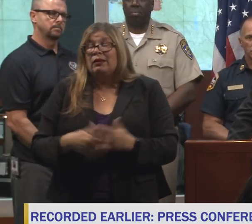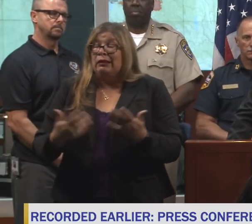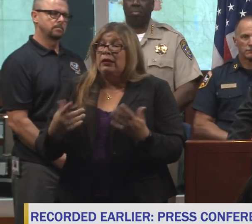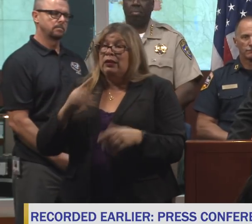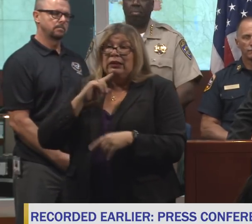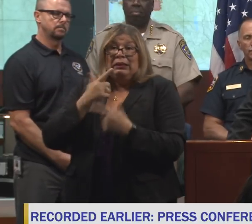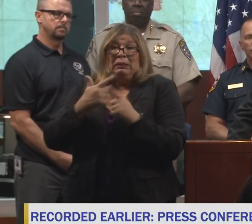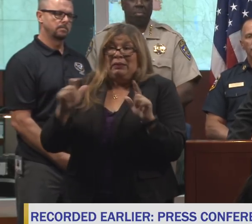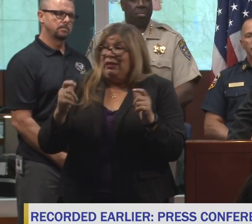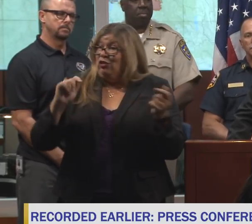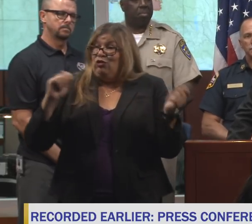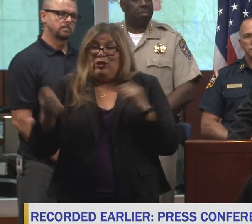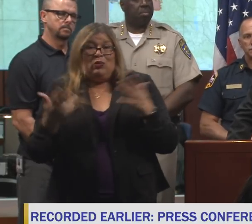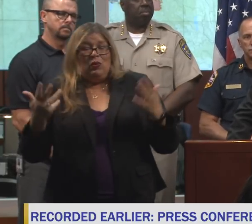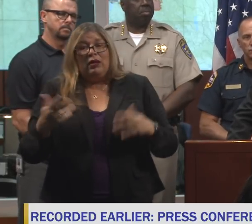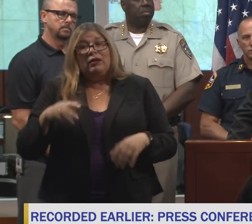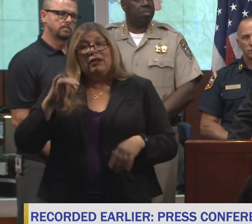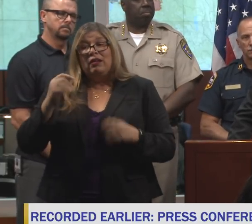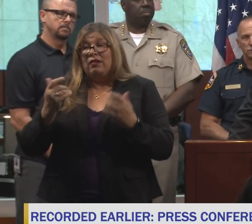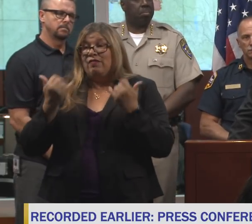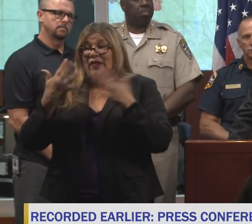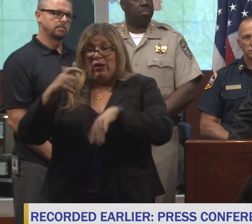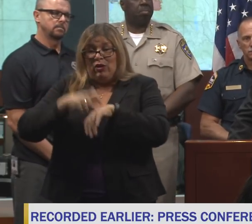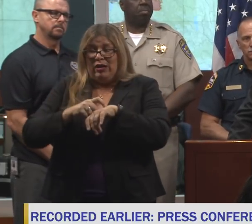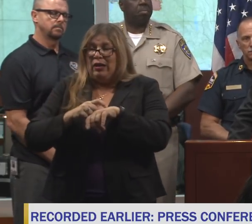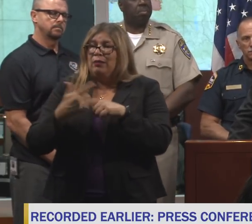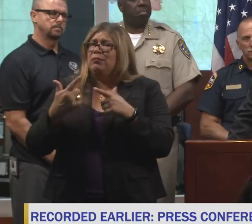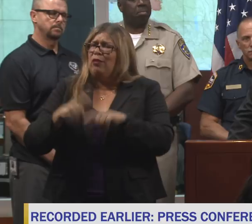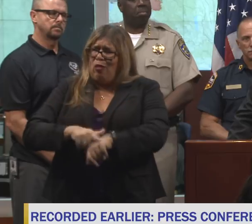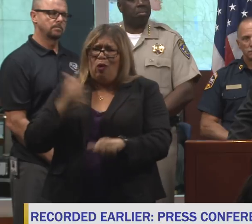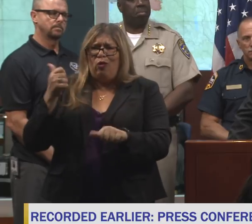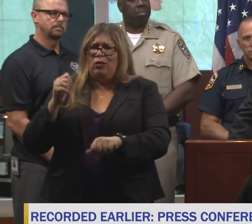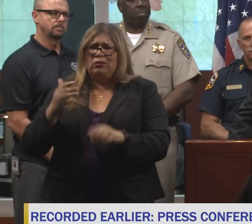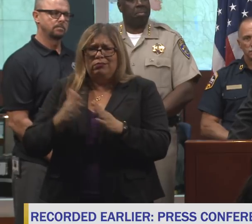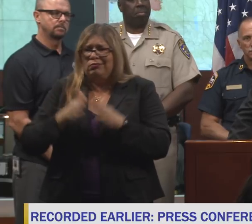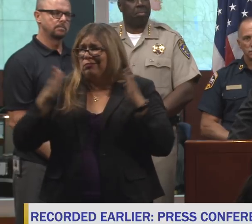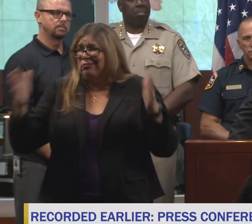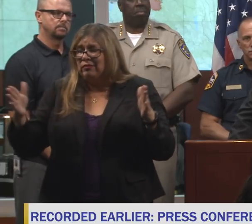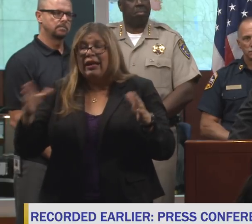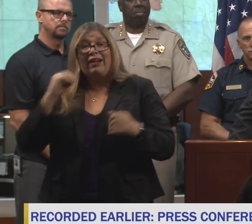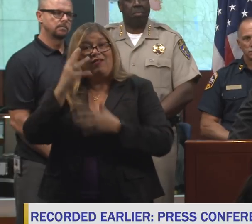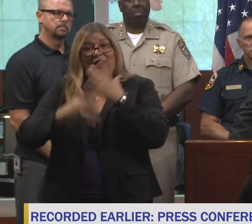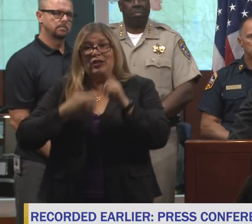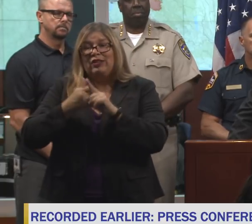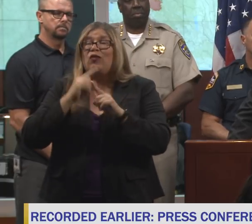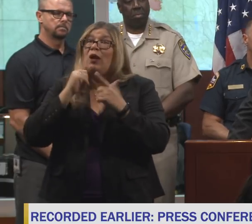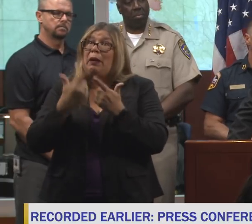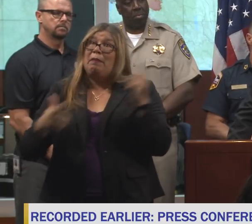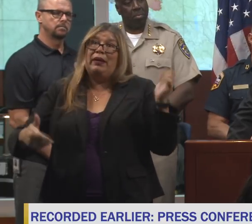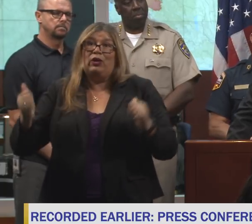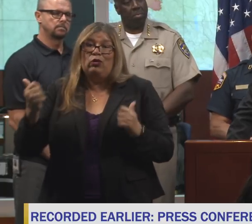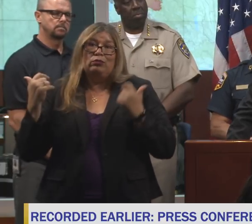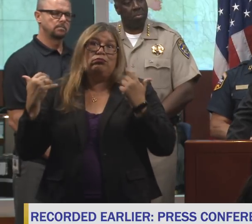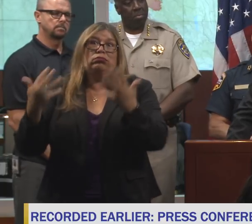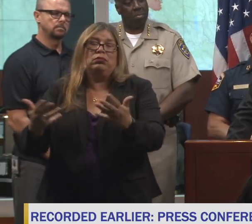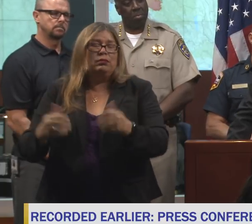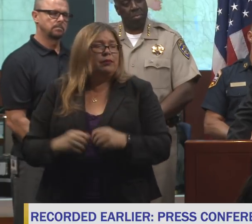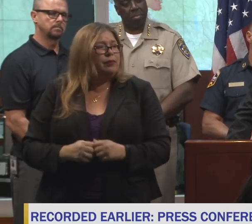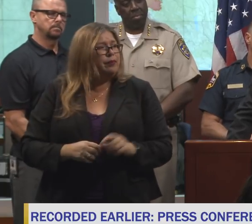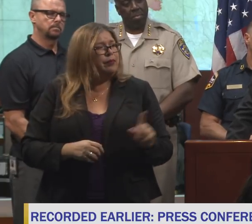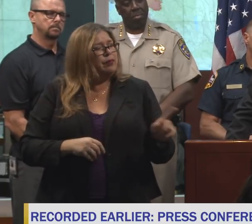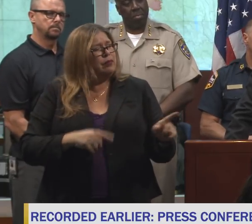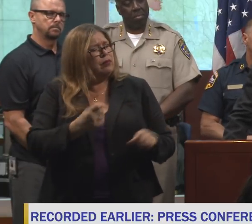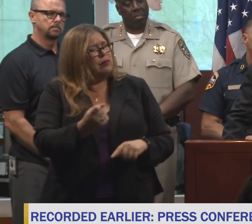longer, and the fires are so much bigger. That's it in a nutshell. So I wanted a question about the Senate Bill 1.